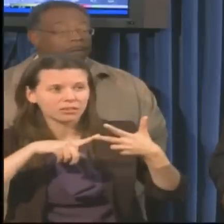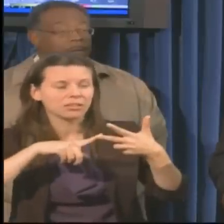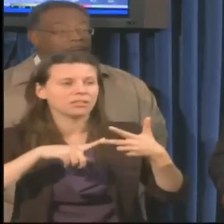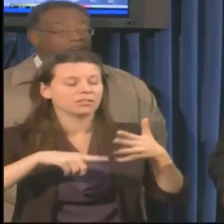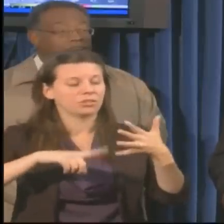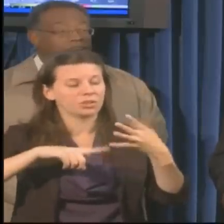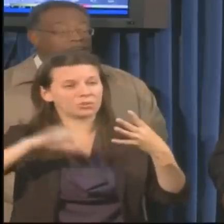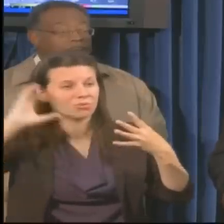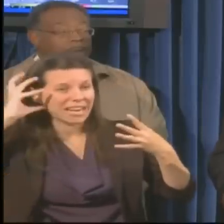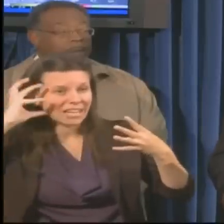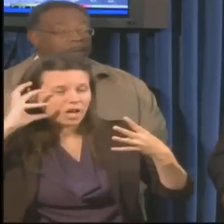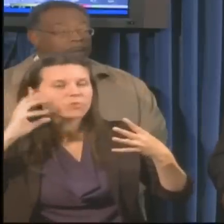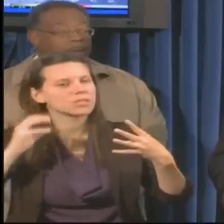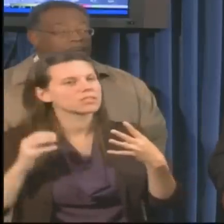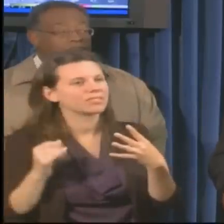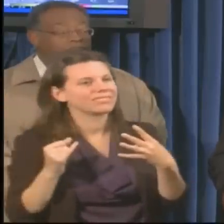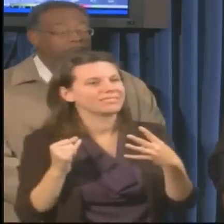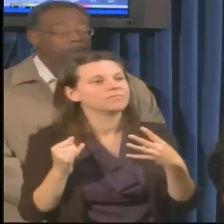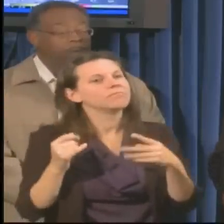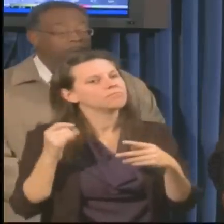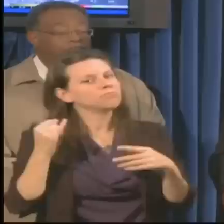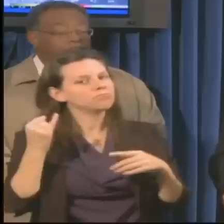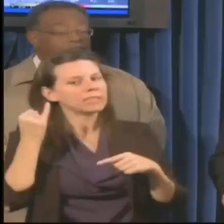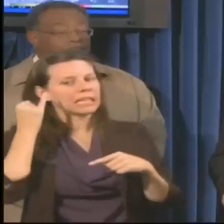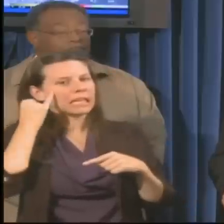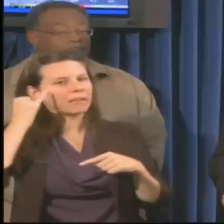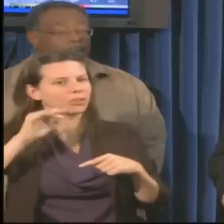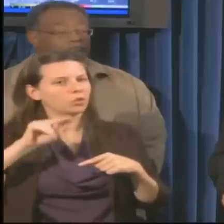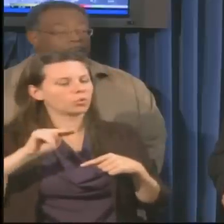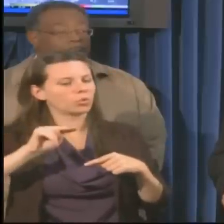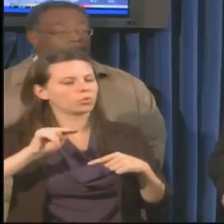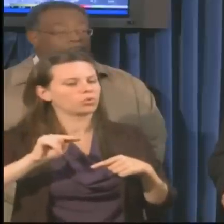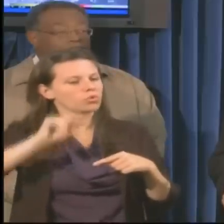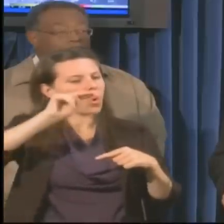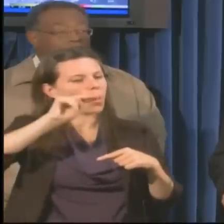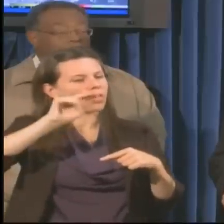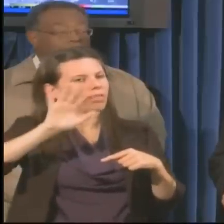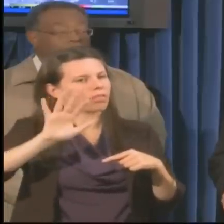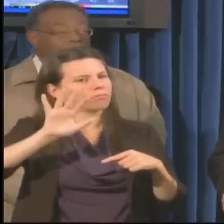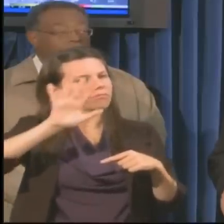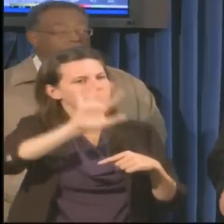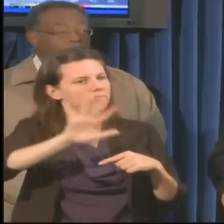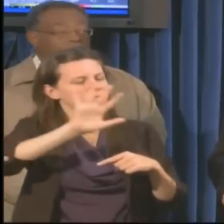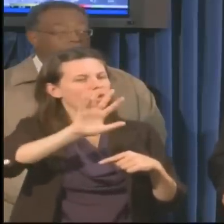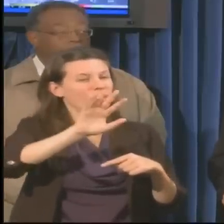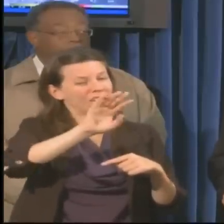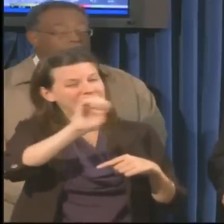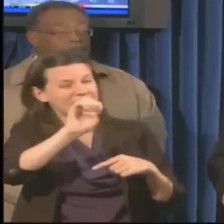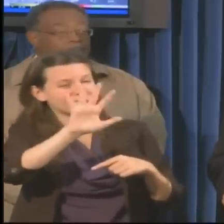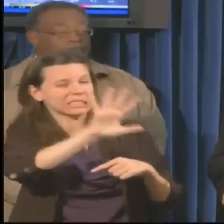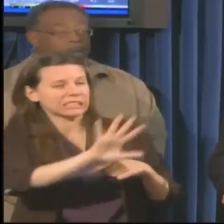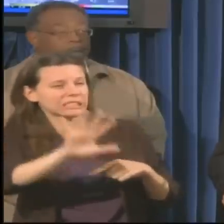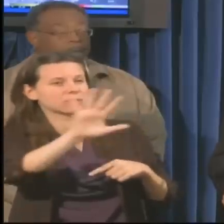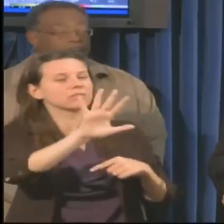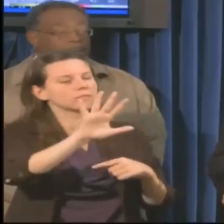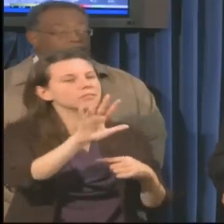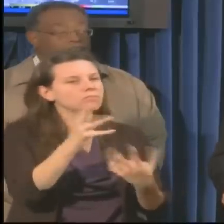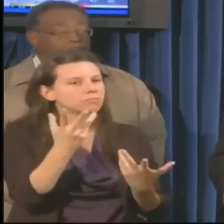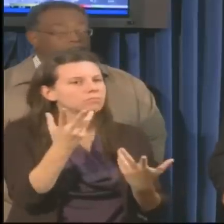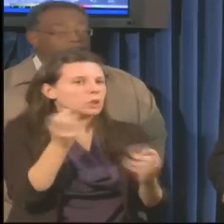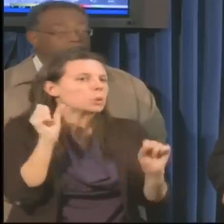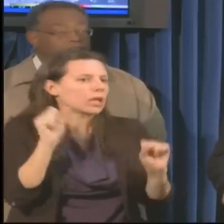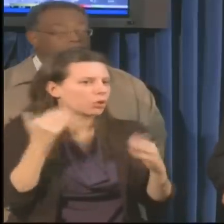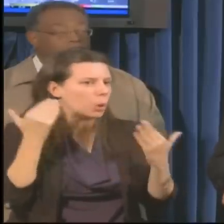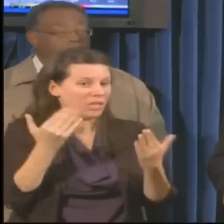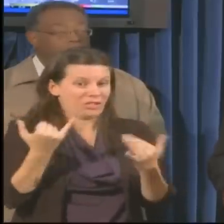you're north and east of 6495 to do that today. But our greatest concern is keeping people off the road